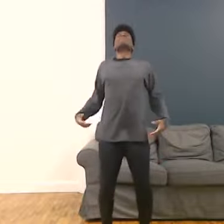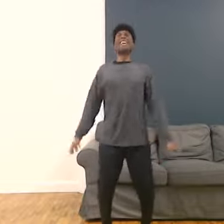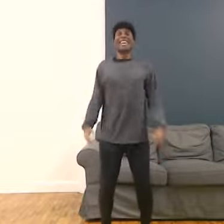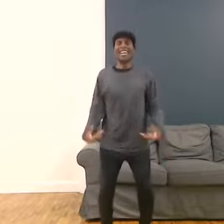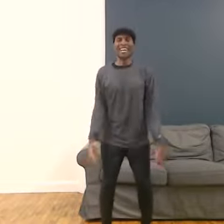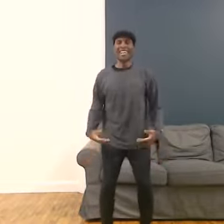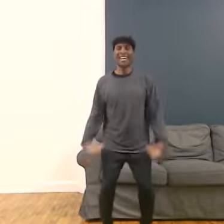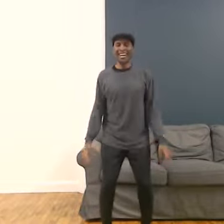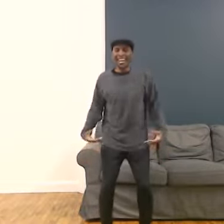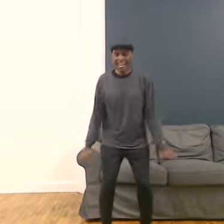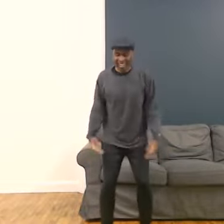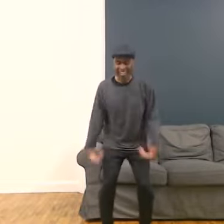Ahhhh.